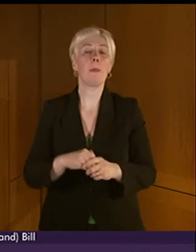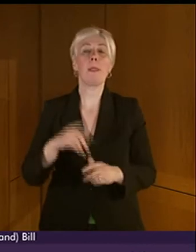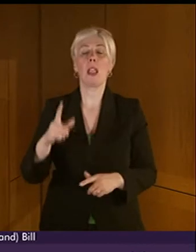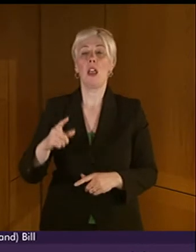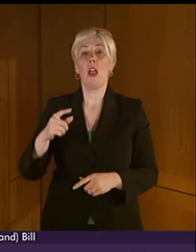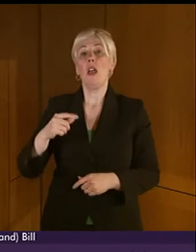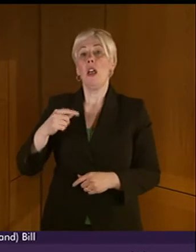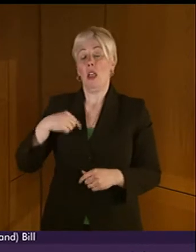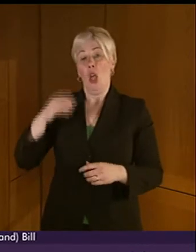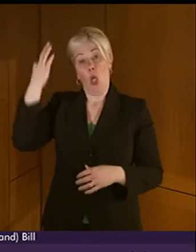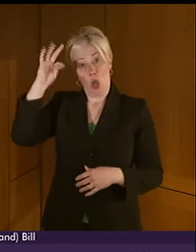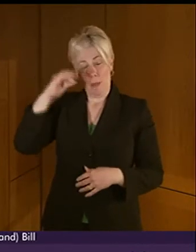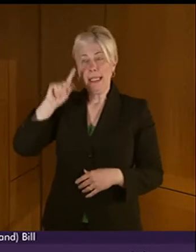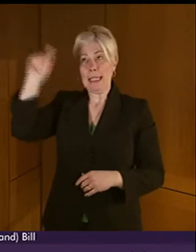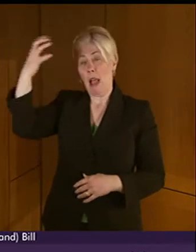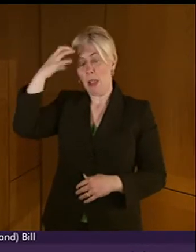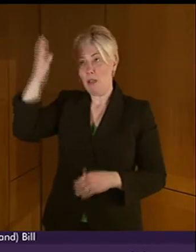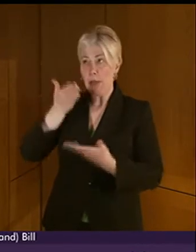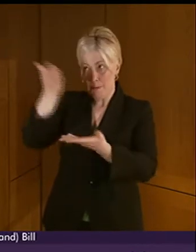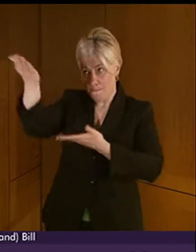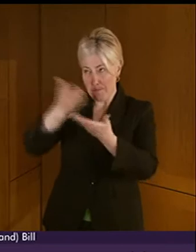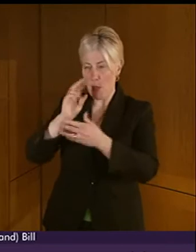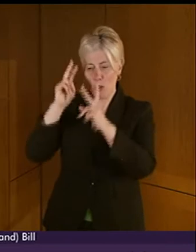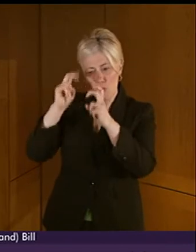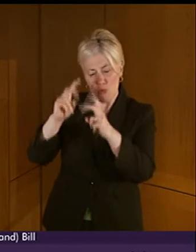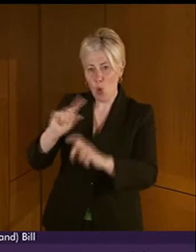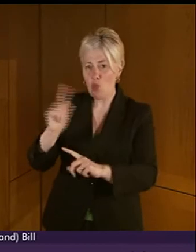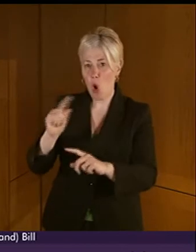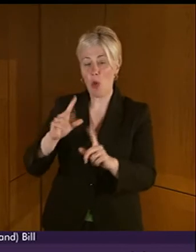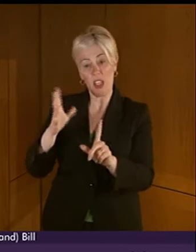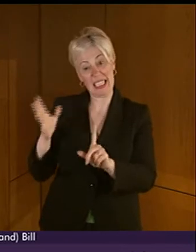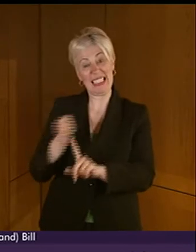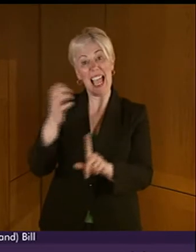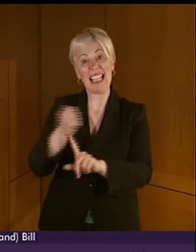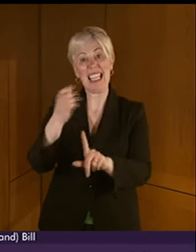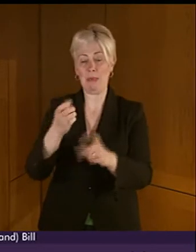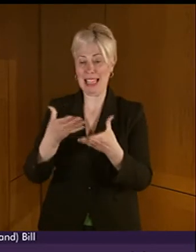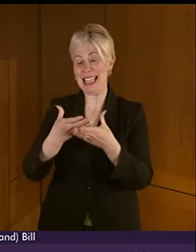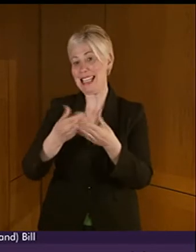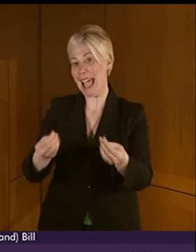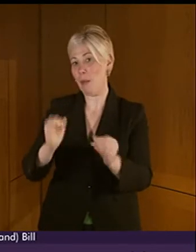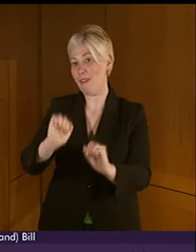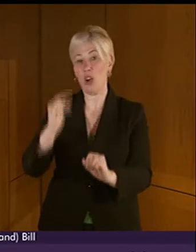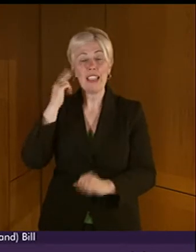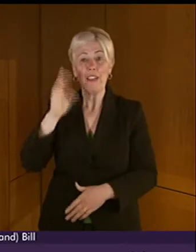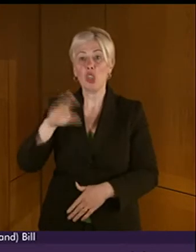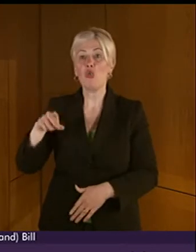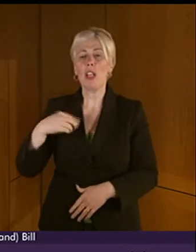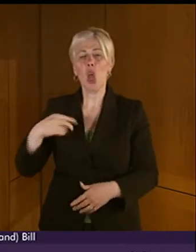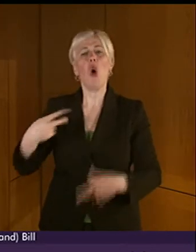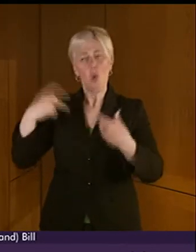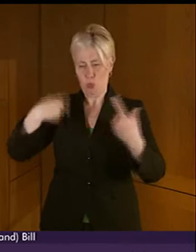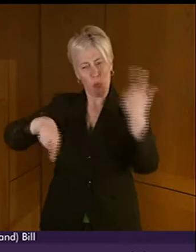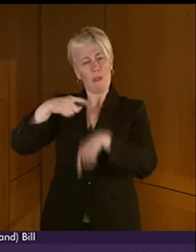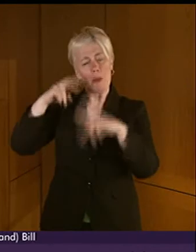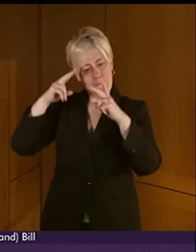the Scottish Government have been focusing on at the moment is the attainment gap. During evidence to the committee regarding the BSL bill, we found that the attainment gap